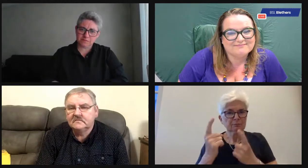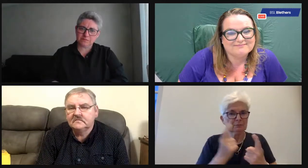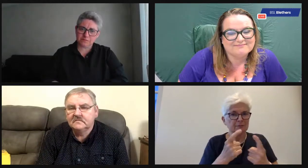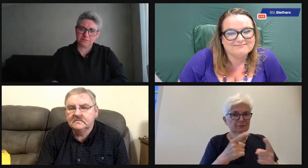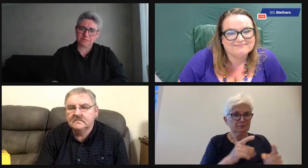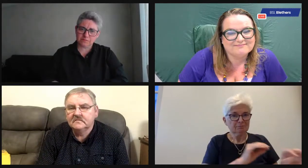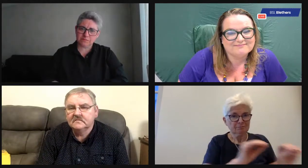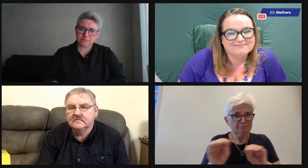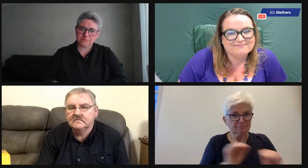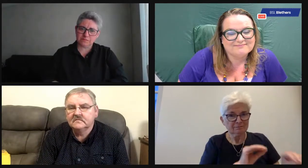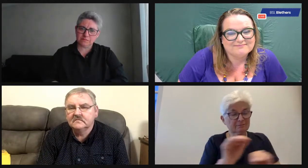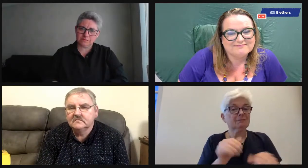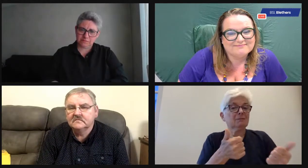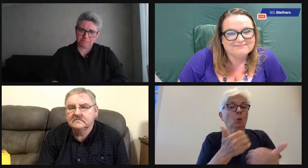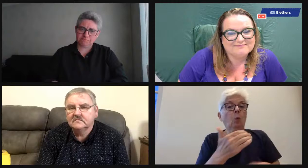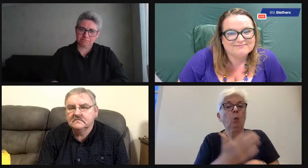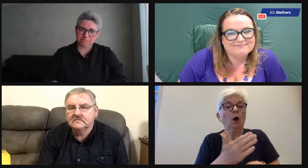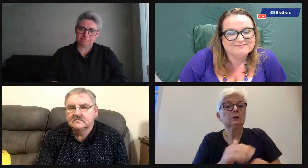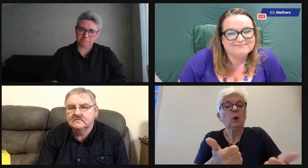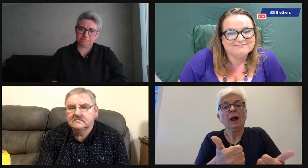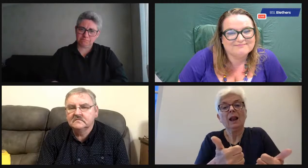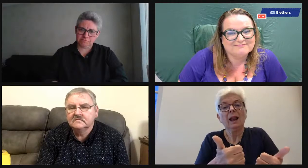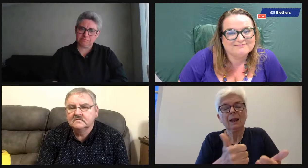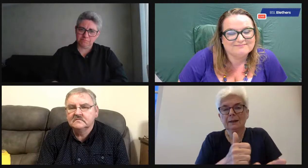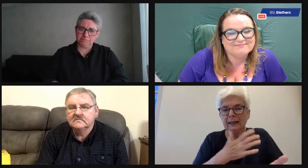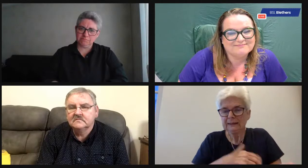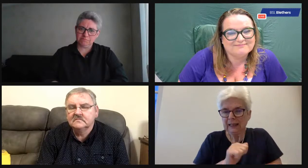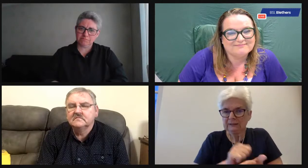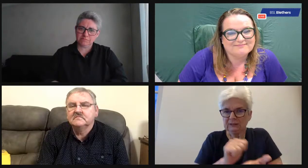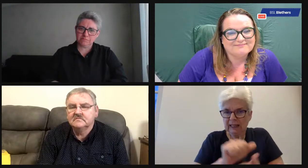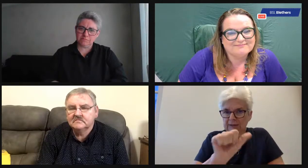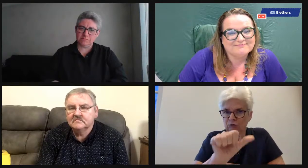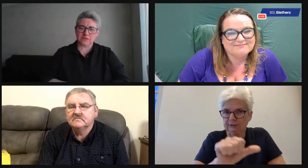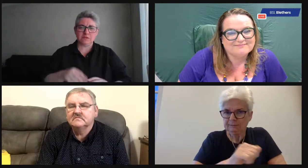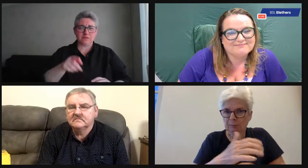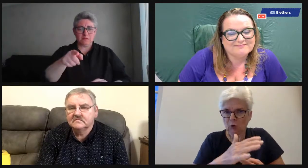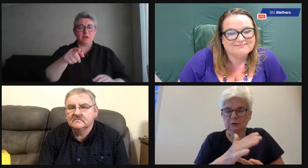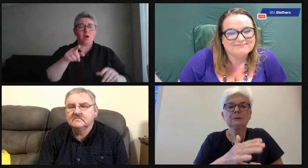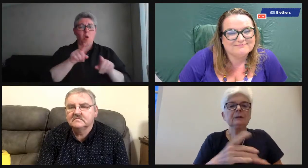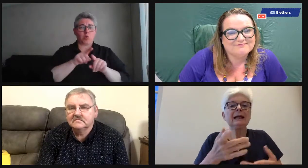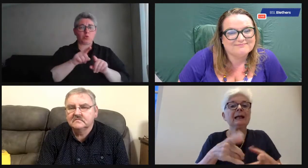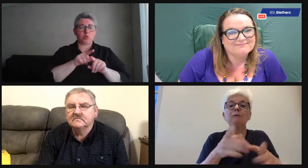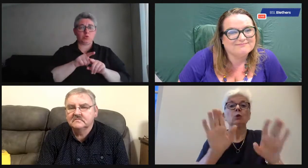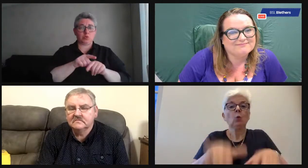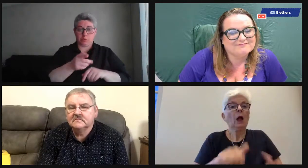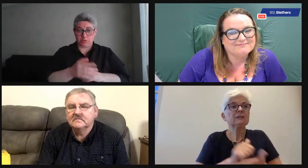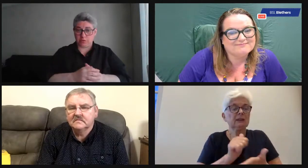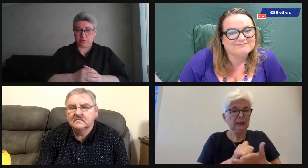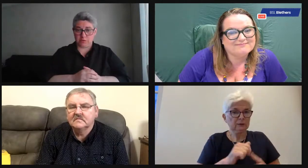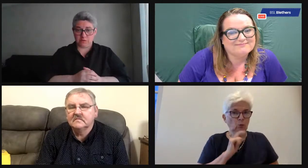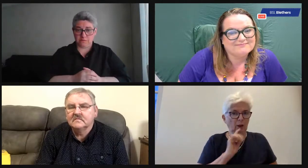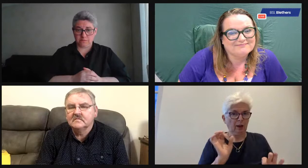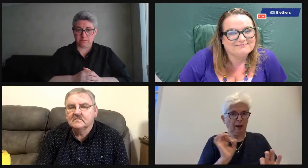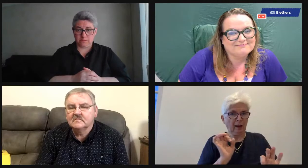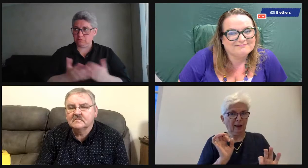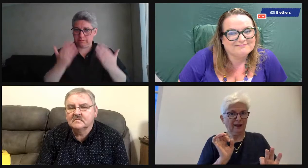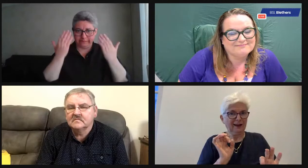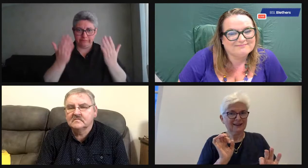deaf, deafened and hard of hearing people to come along and be trainers. And it works well. So, yes. But Erin's right. It's really